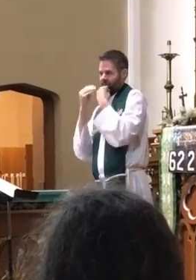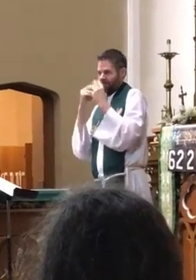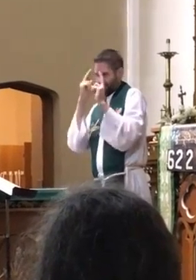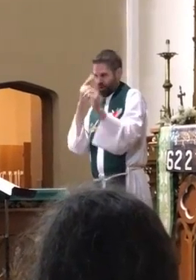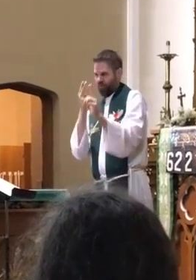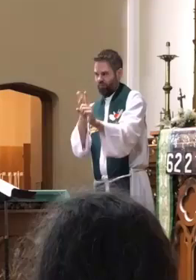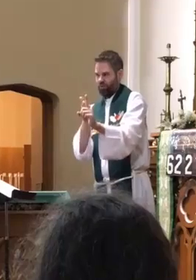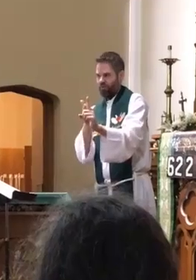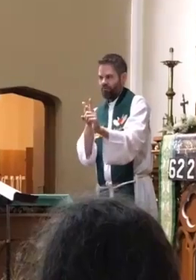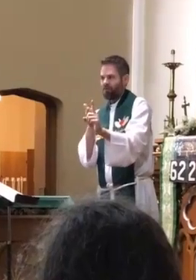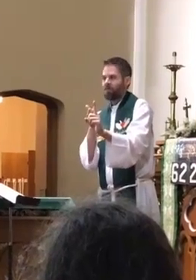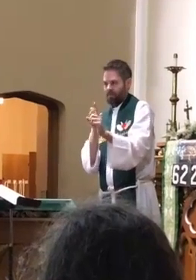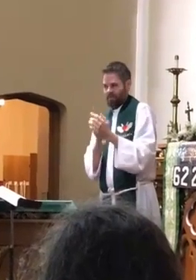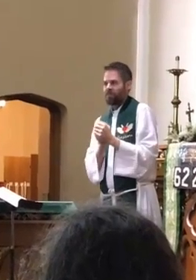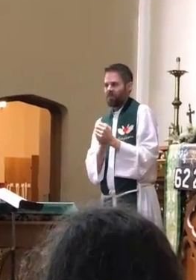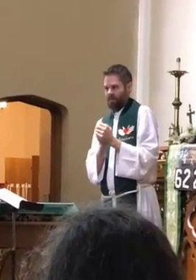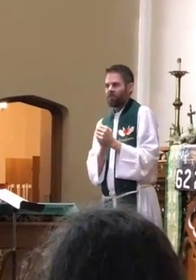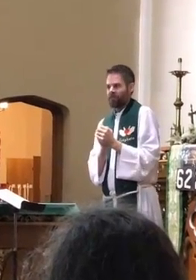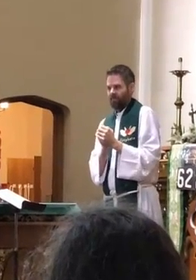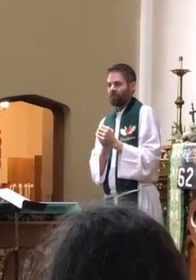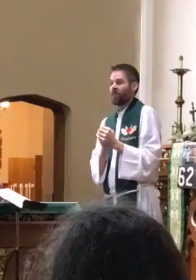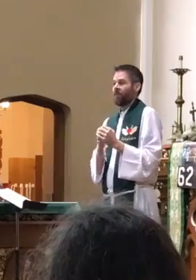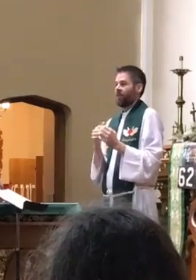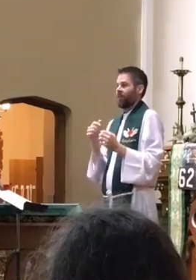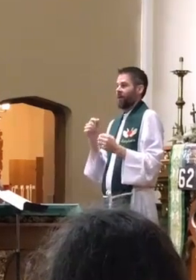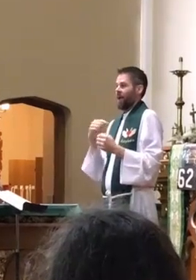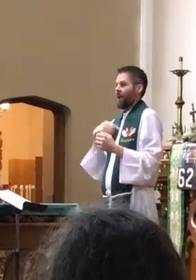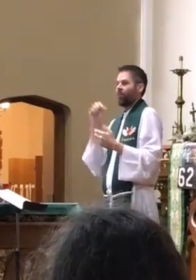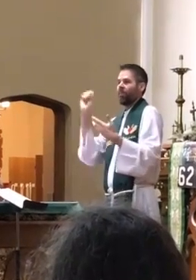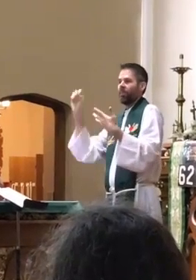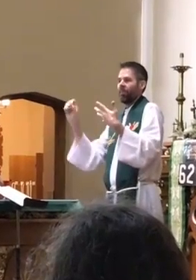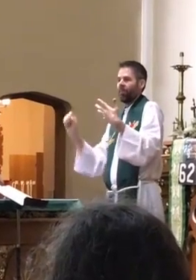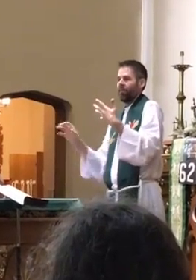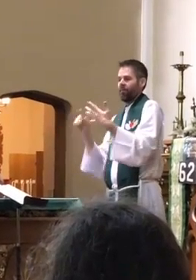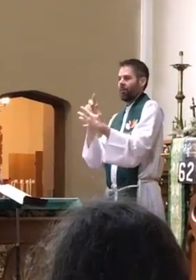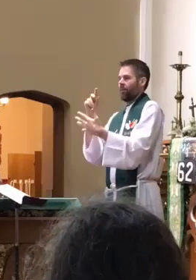We will have a reception honoring Patty later on today.